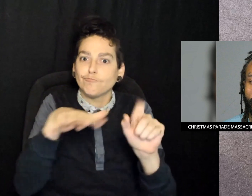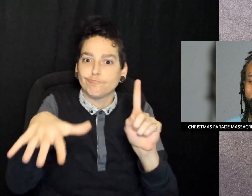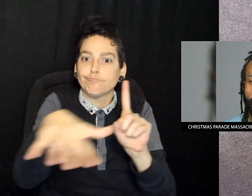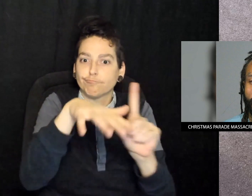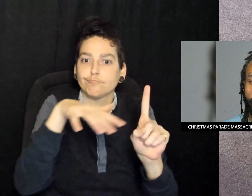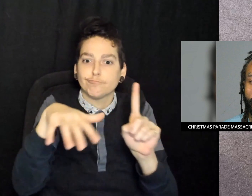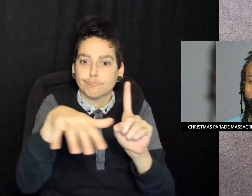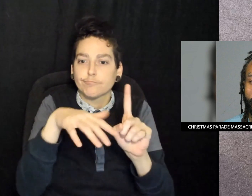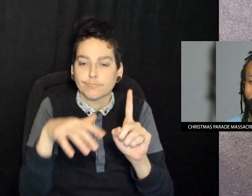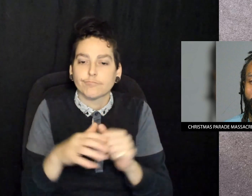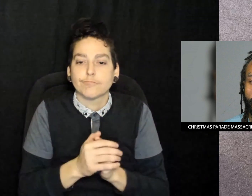station parking lot.